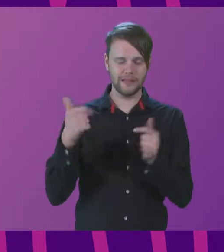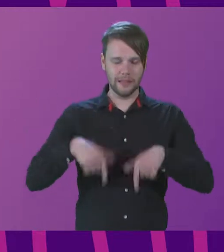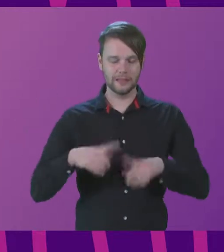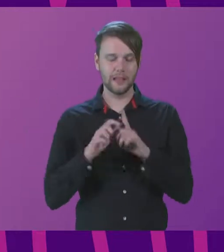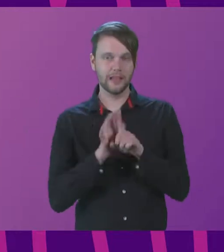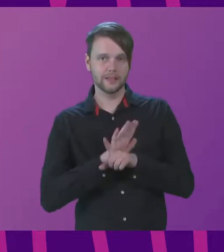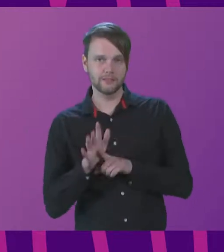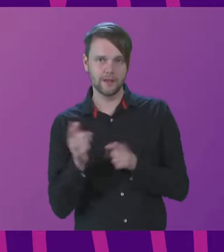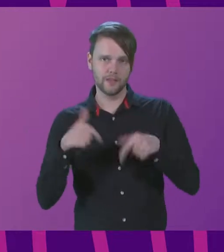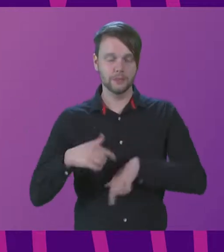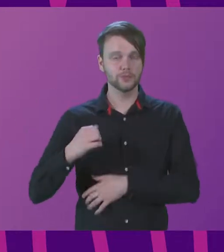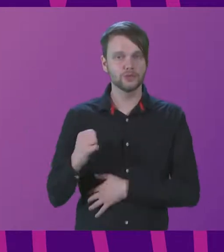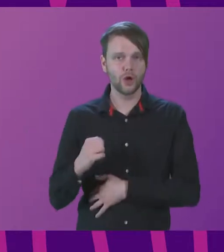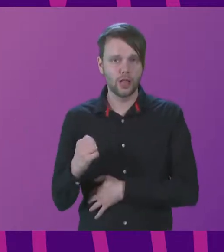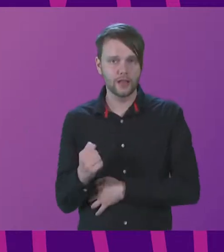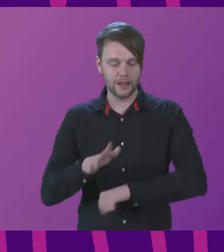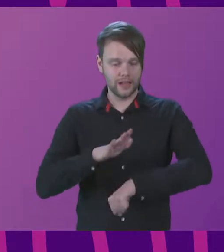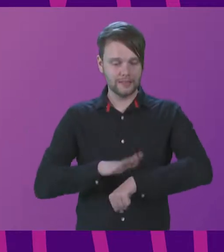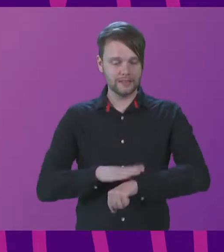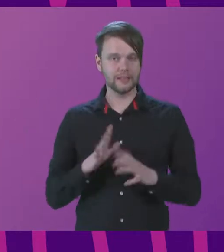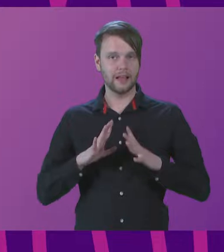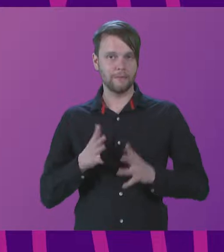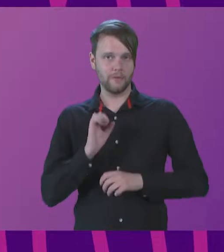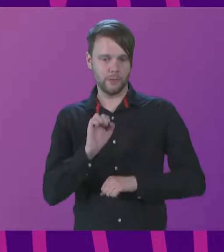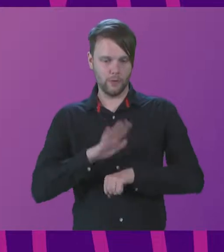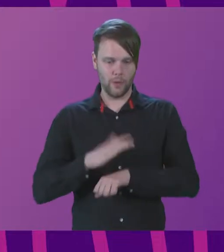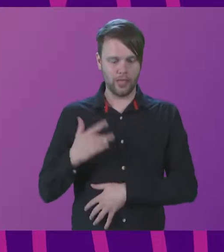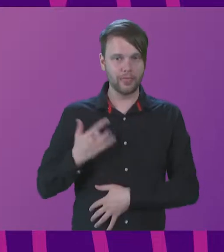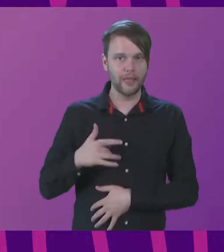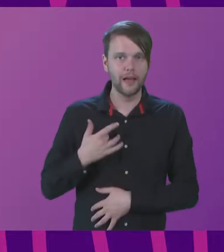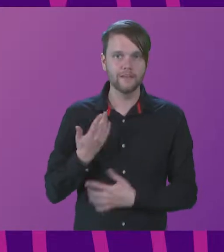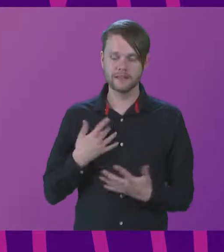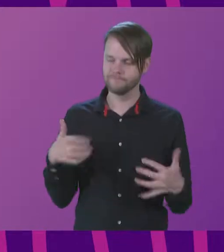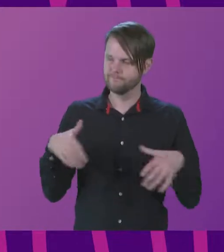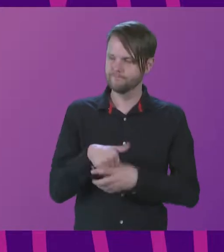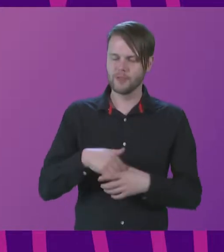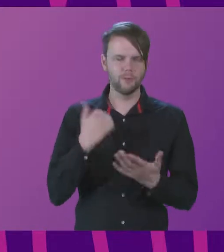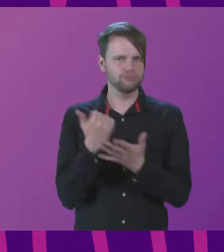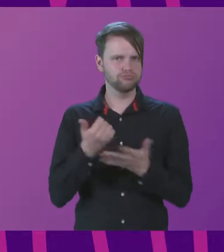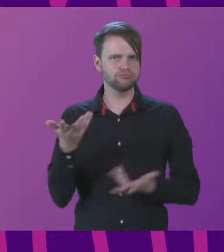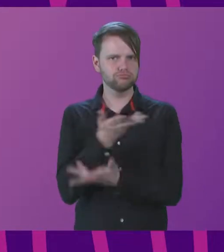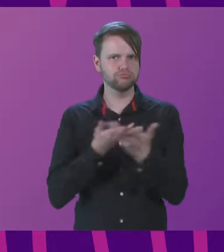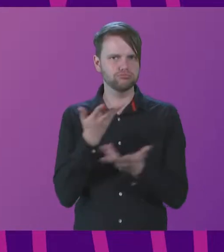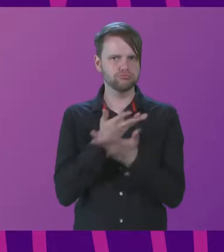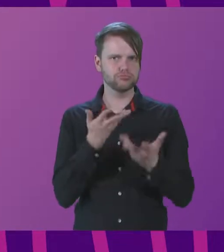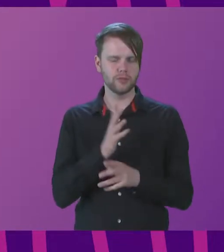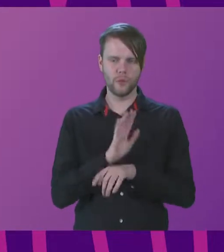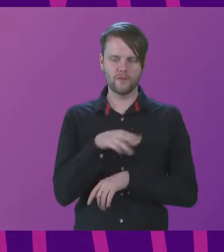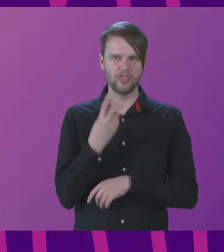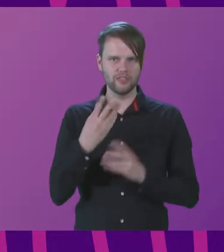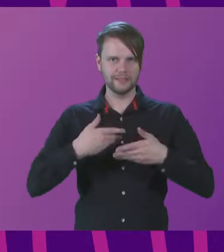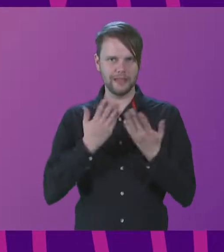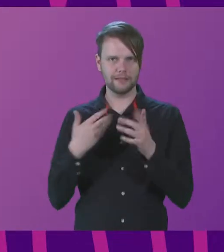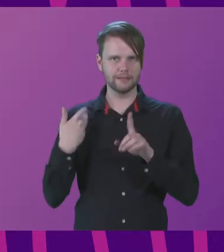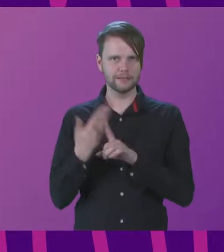Edinburgh, for coming to Scotland and taking time out of your busy lives to join the excellent discussions which have taken place over the last three days.